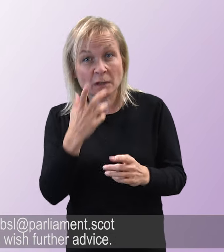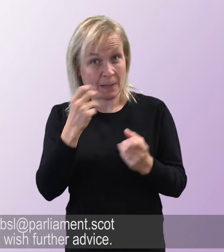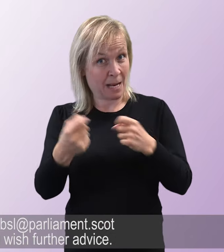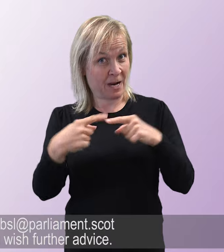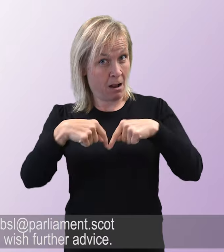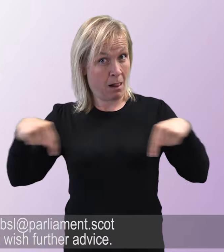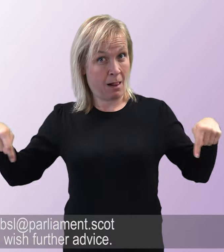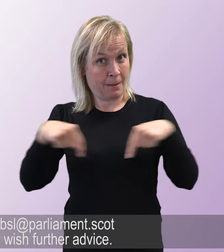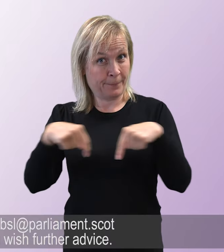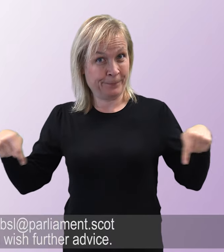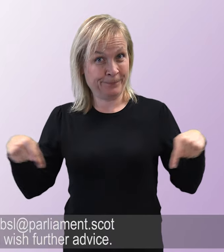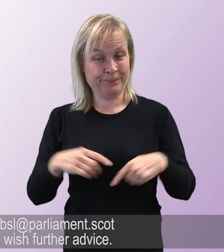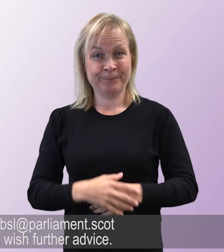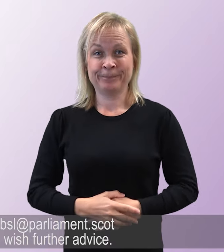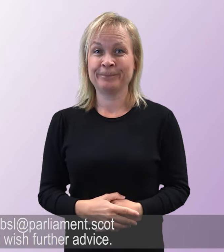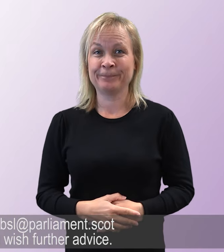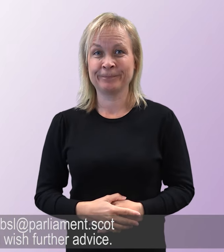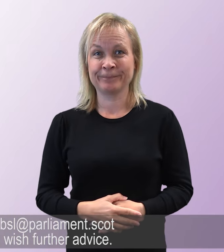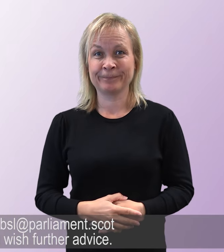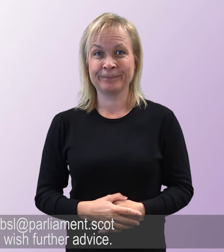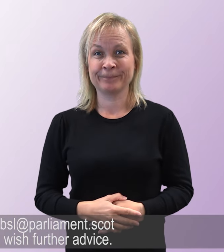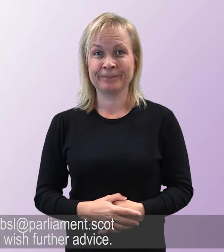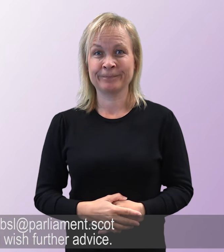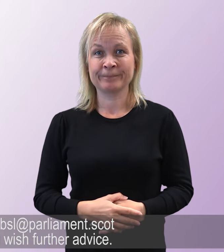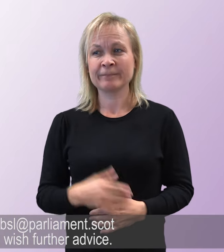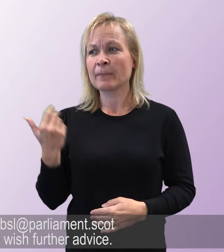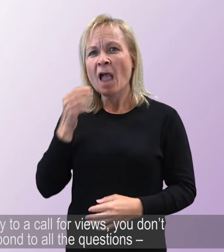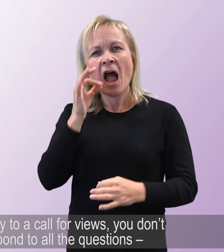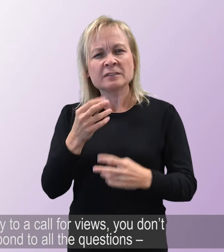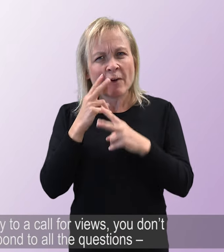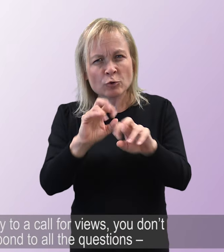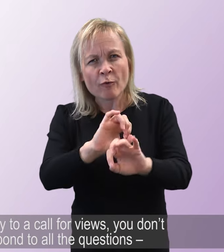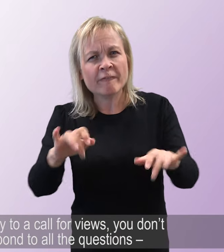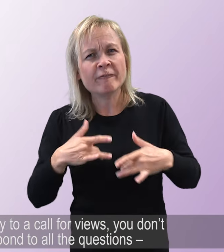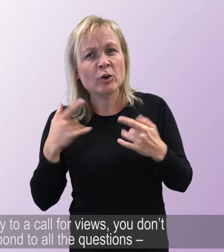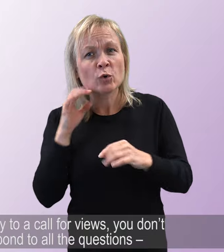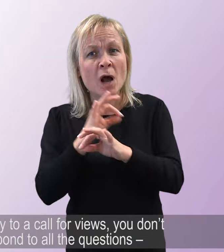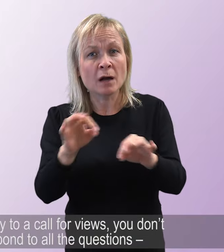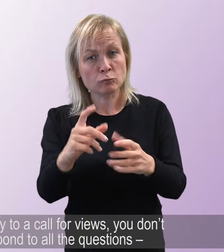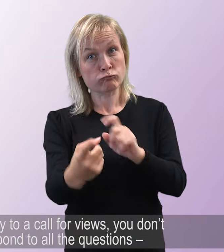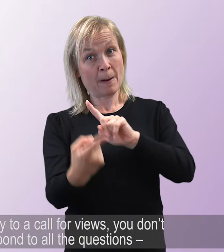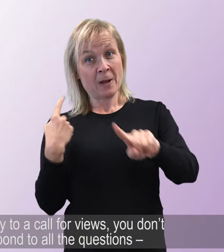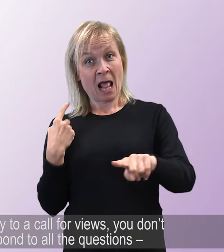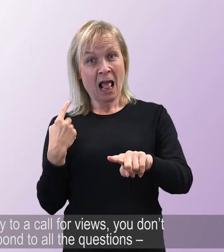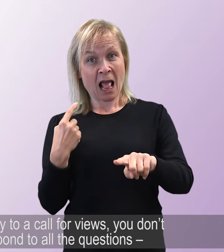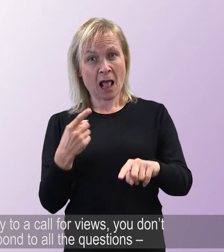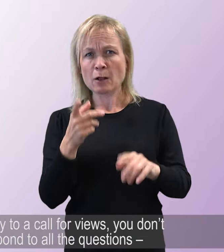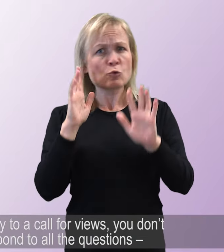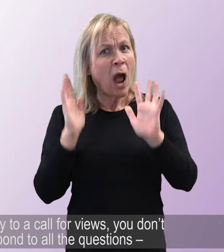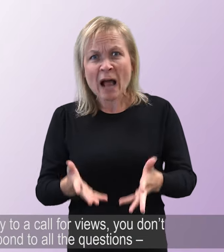Email BSL at parliament.scot if you wish further advice. When you reply to a call for views, you don't